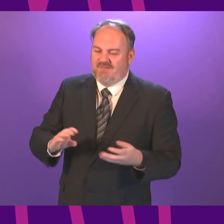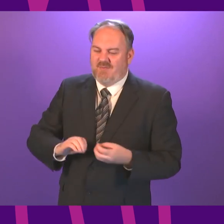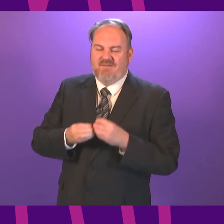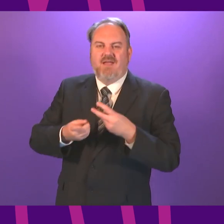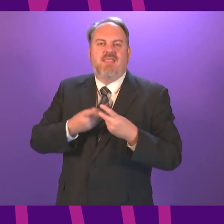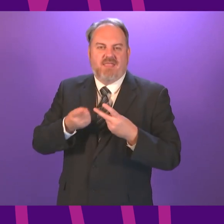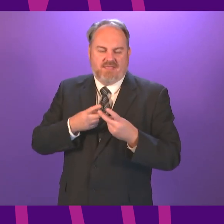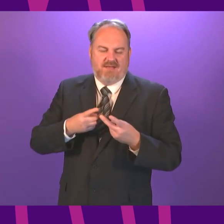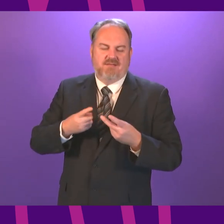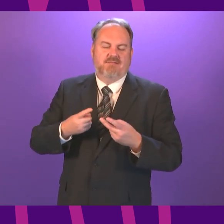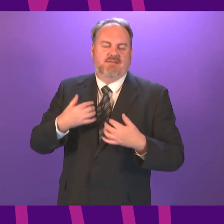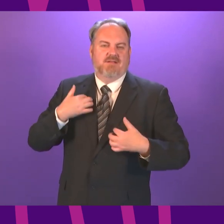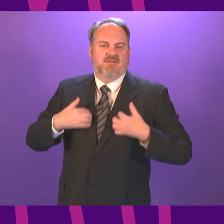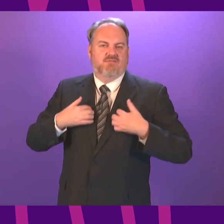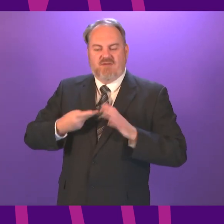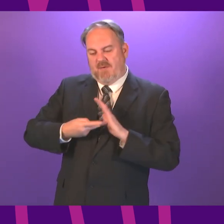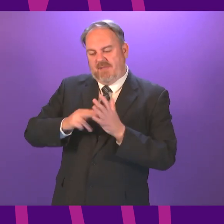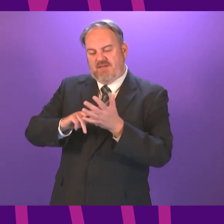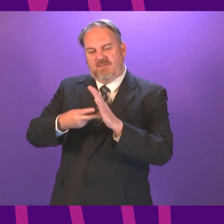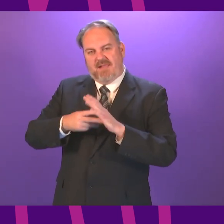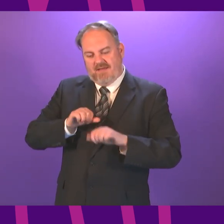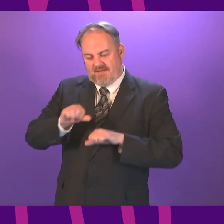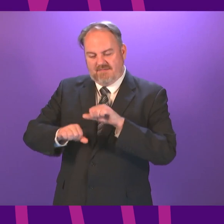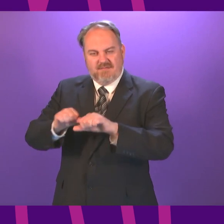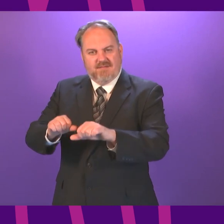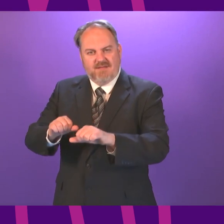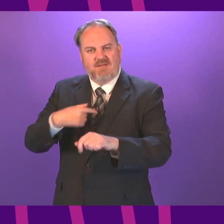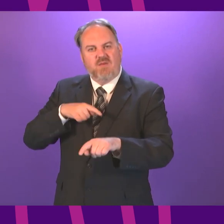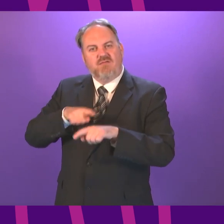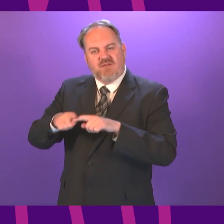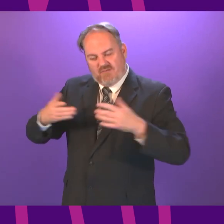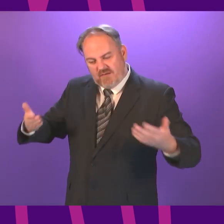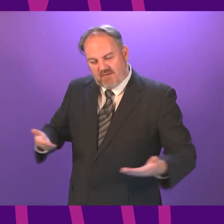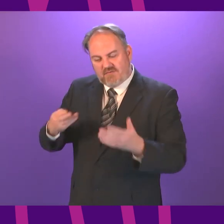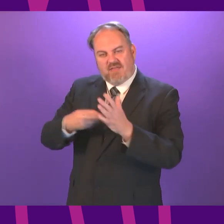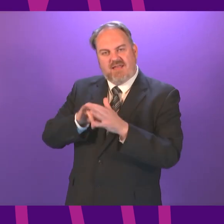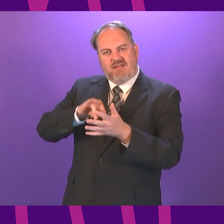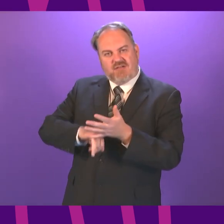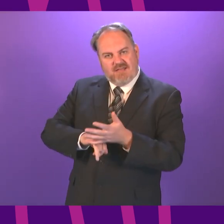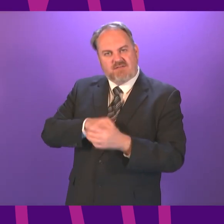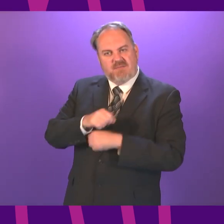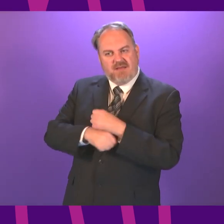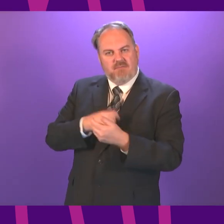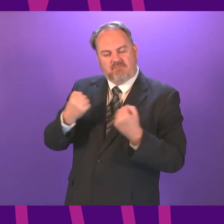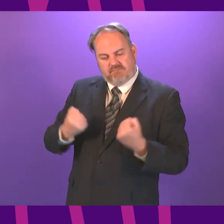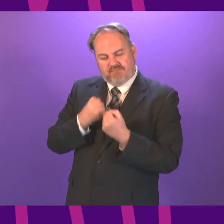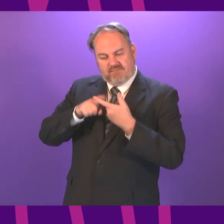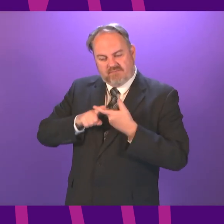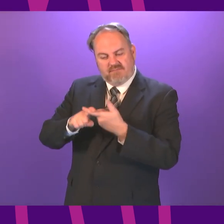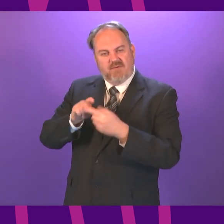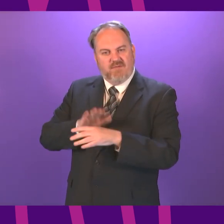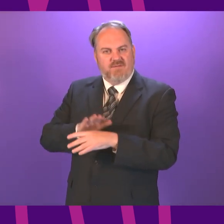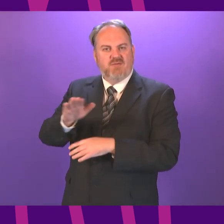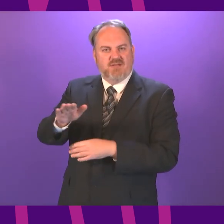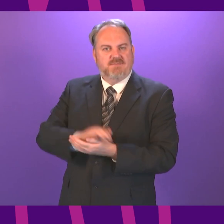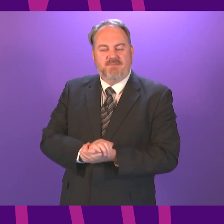our national health service short, medium and longer term as we seek to put the NHS on a sustainable footing for the future is critical and a key part of our